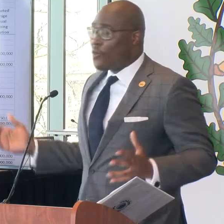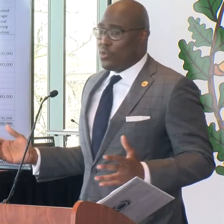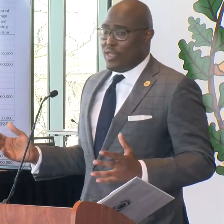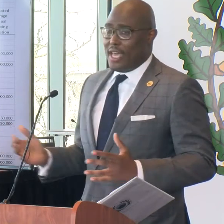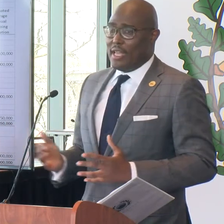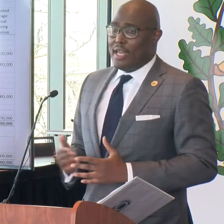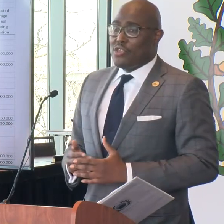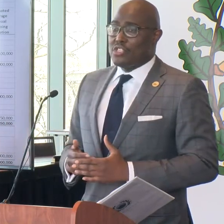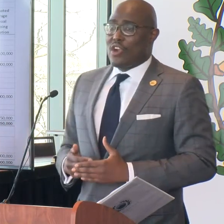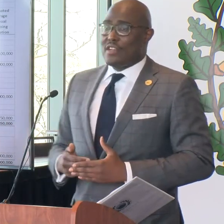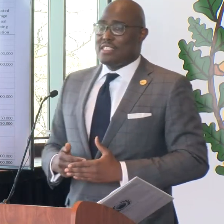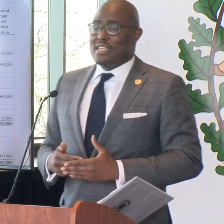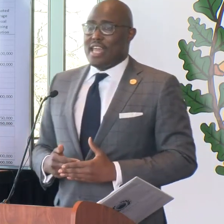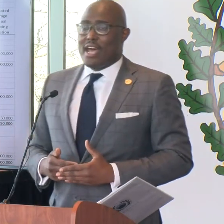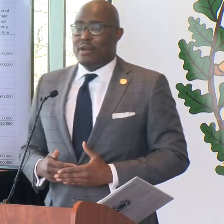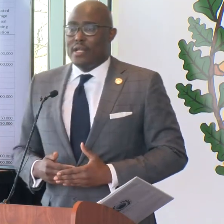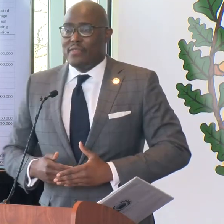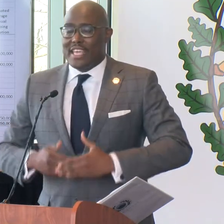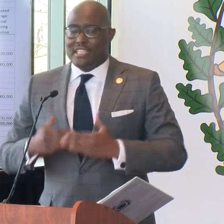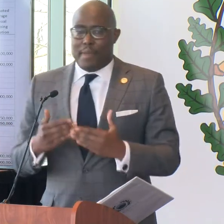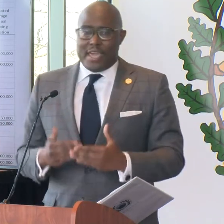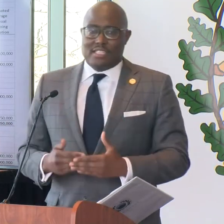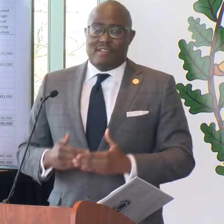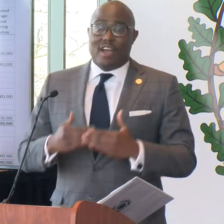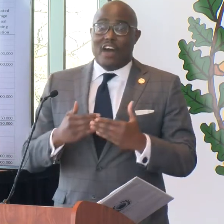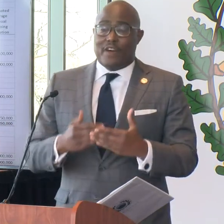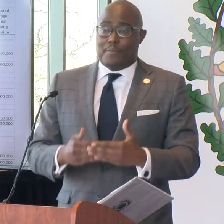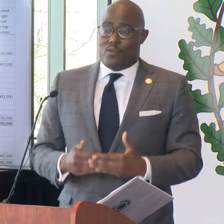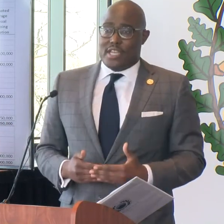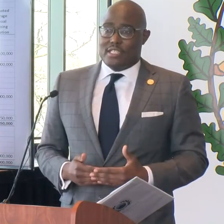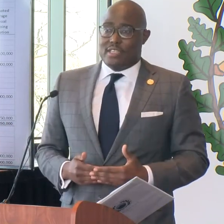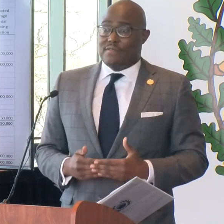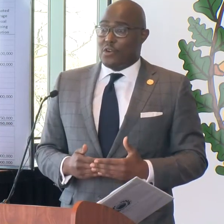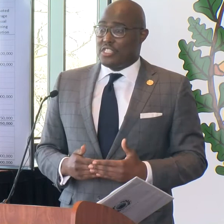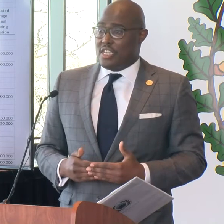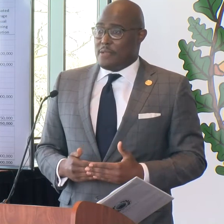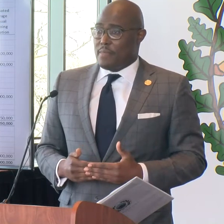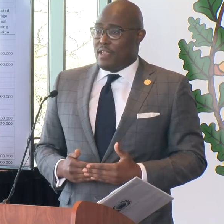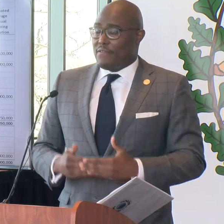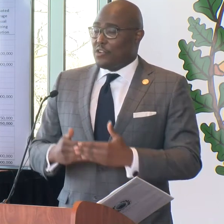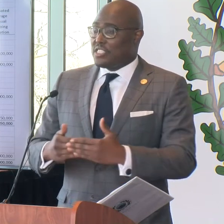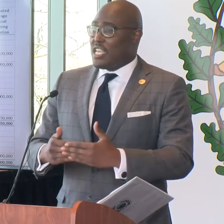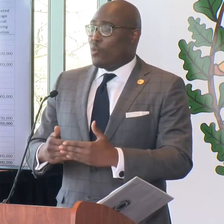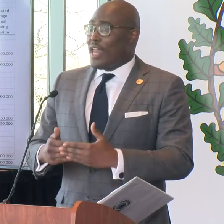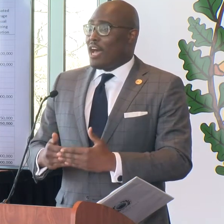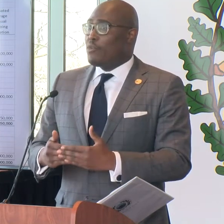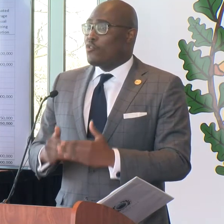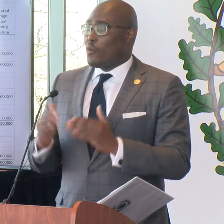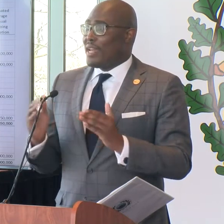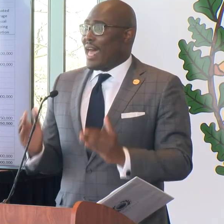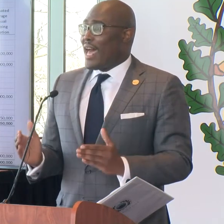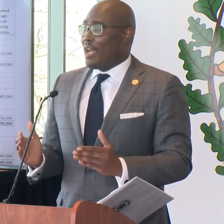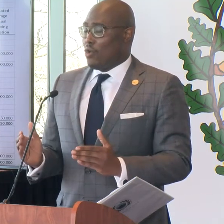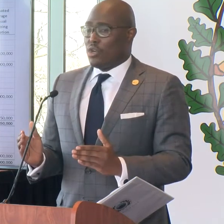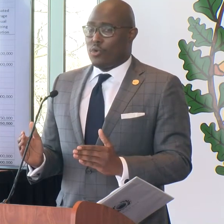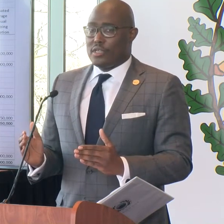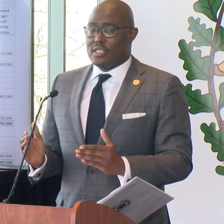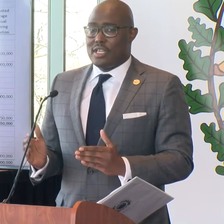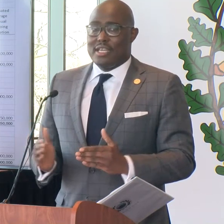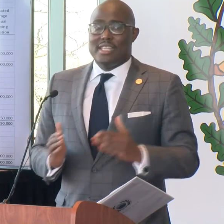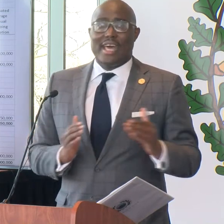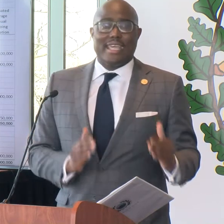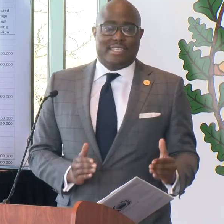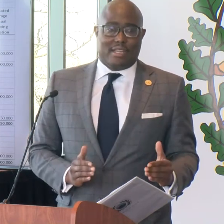And as we talk through that, you'll start to see now the expansion of golf operations at First Tee. First Tee will now move from a nine-hole